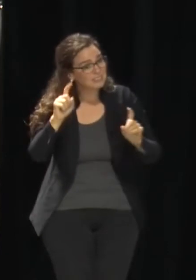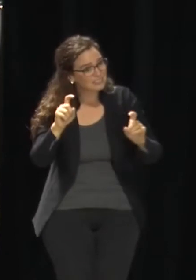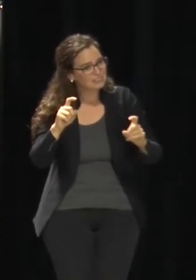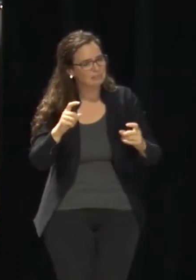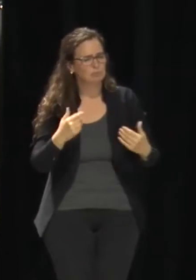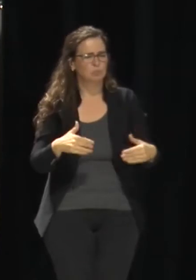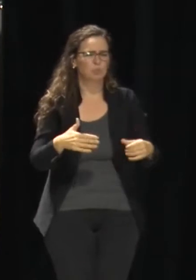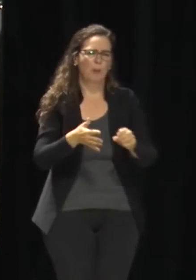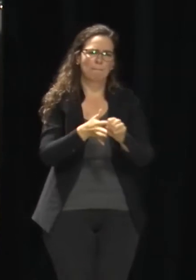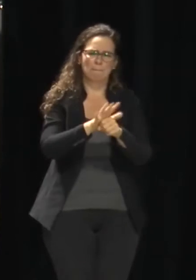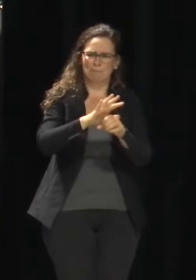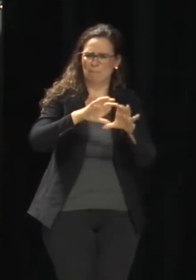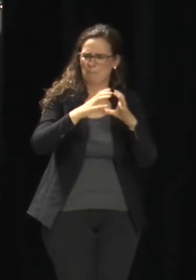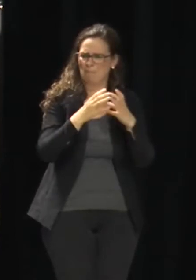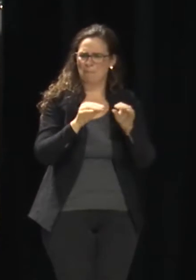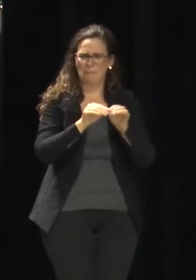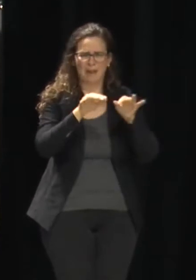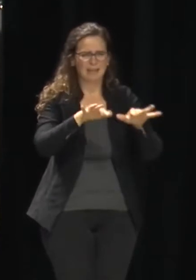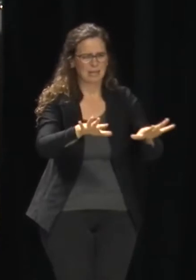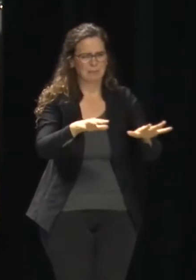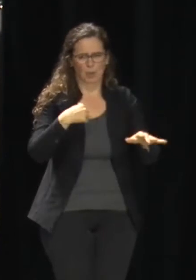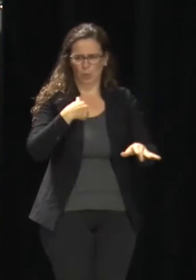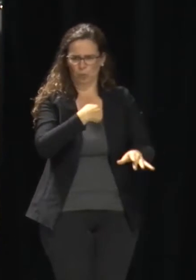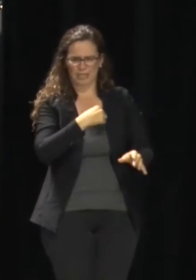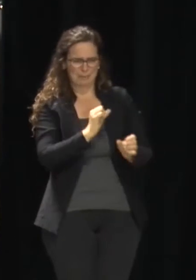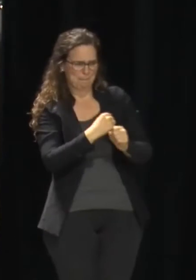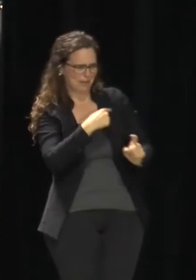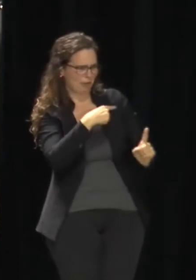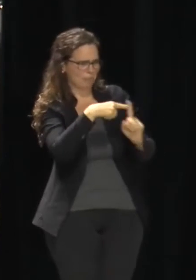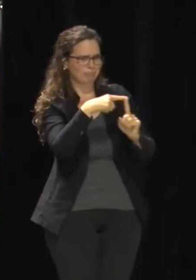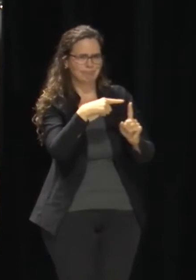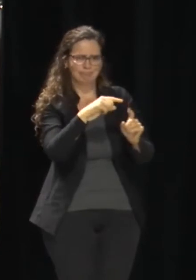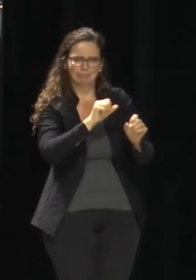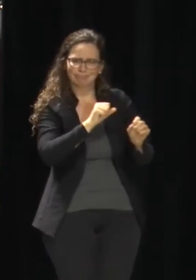out related to the virus. Happy to take questions.